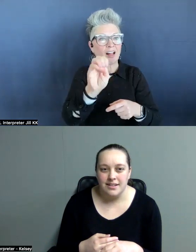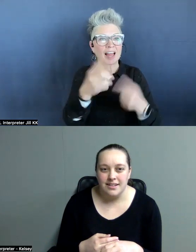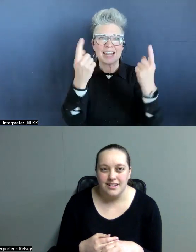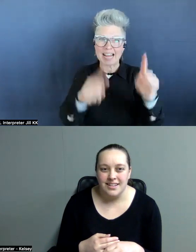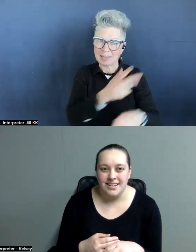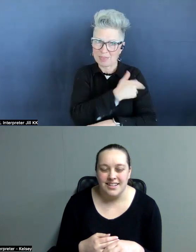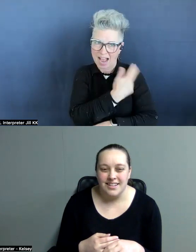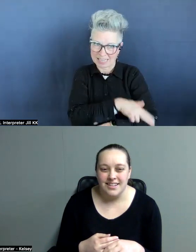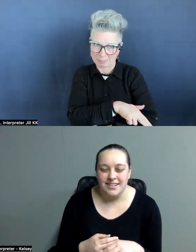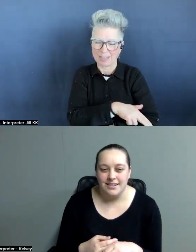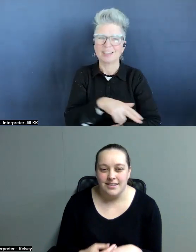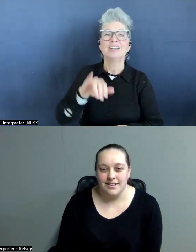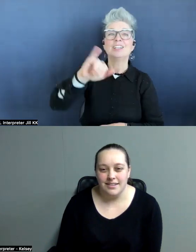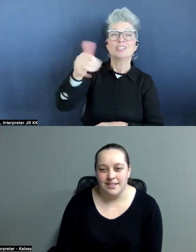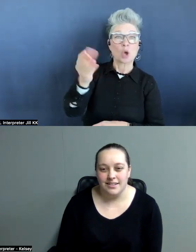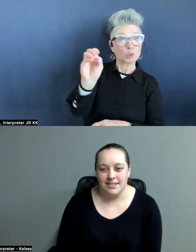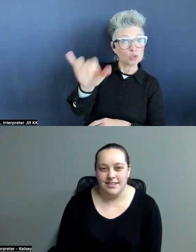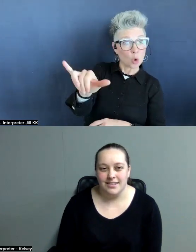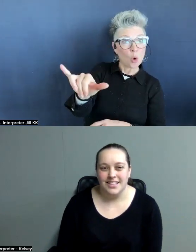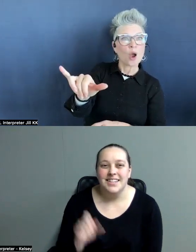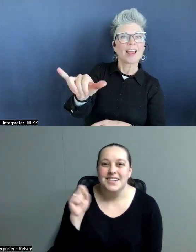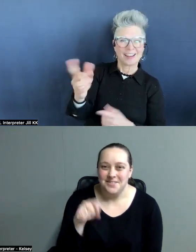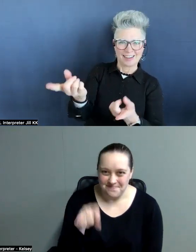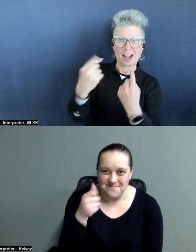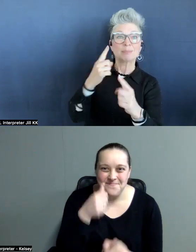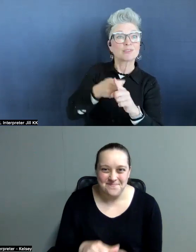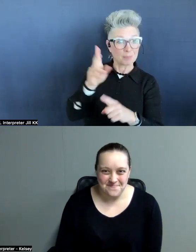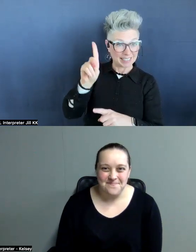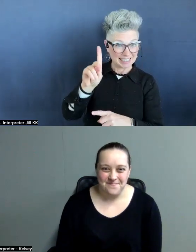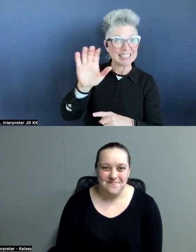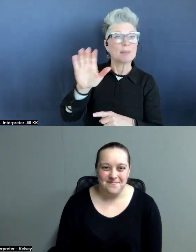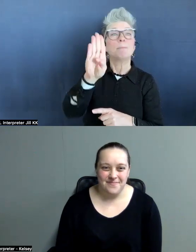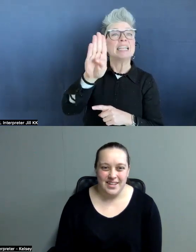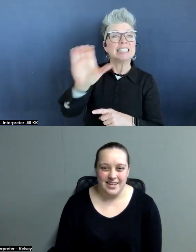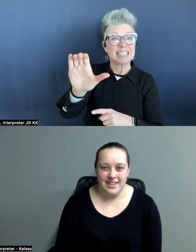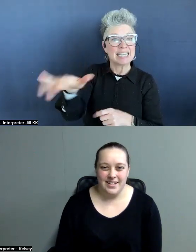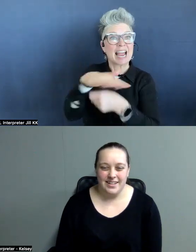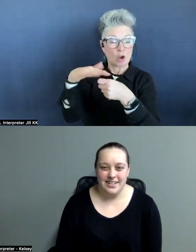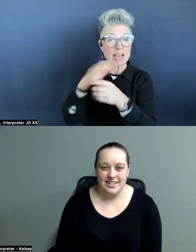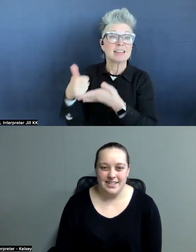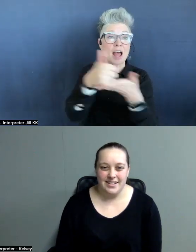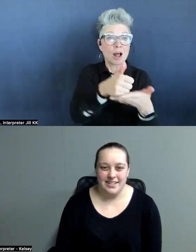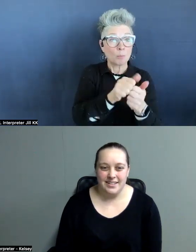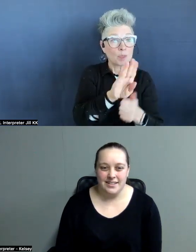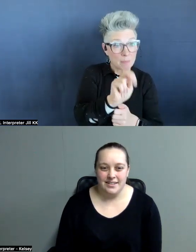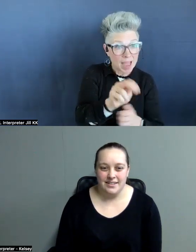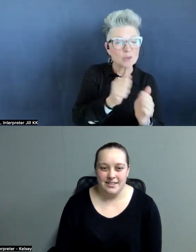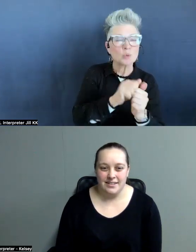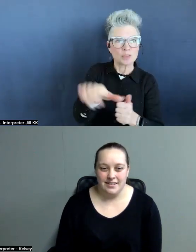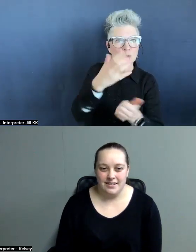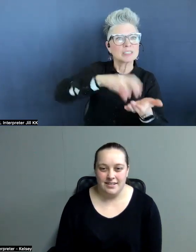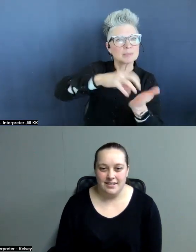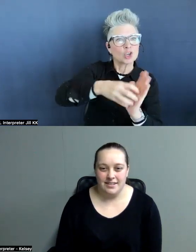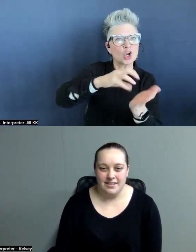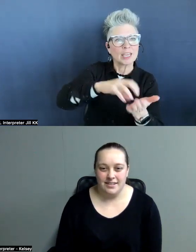And so Joy comes from the DC area. Yep. To help with Ben, um, with the Christmas cookie curl